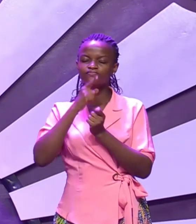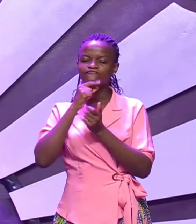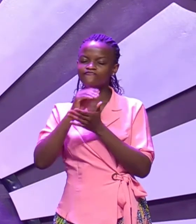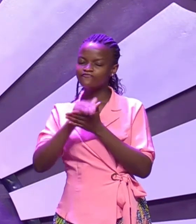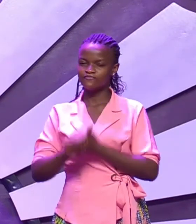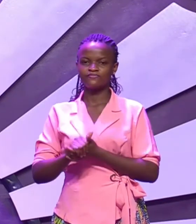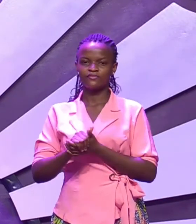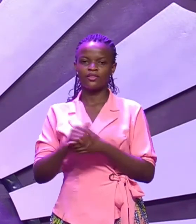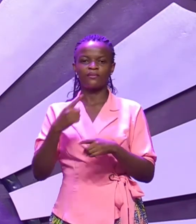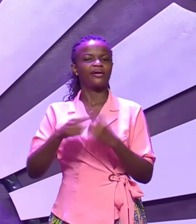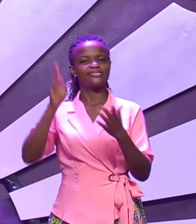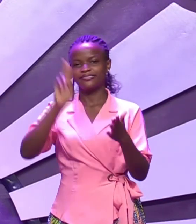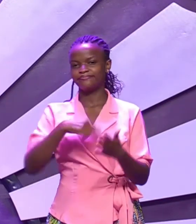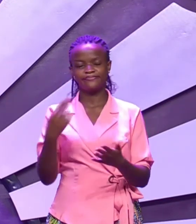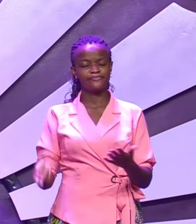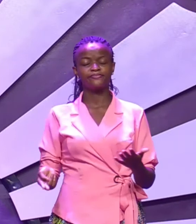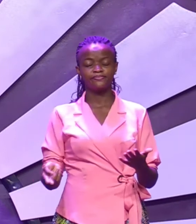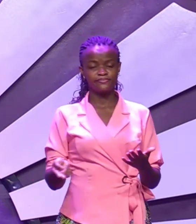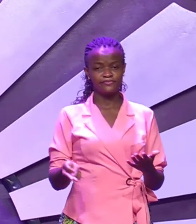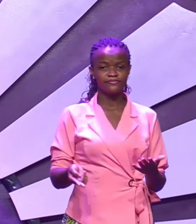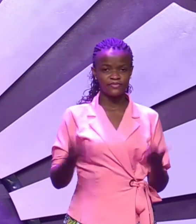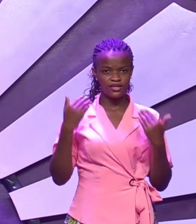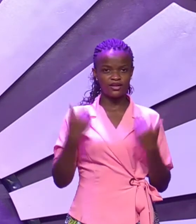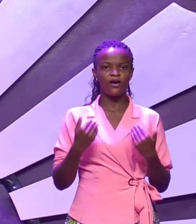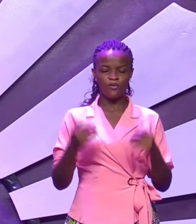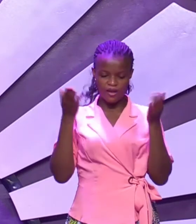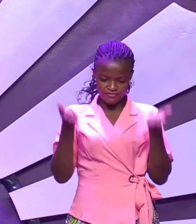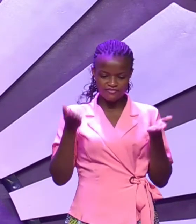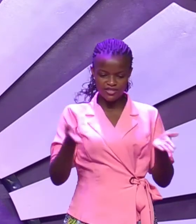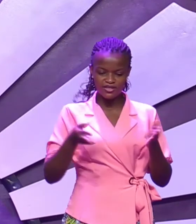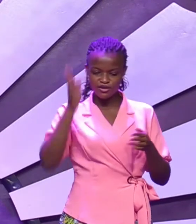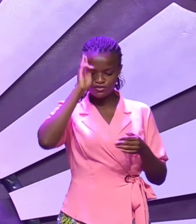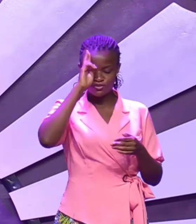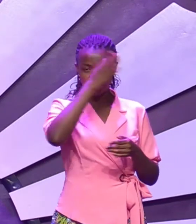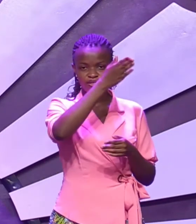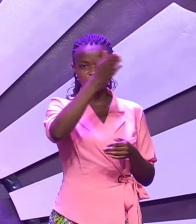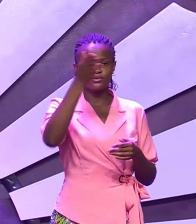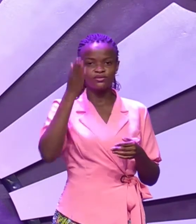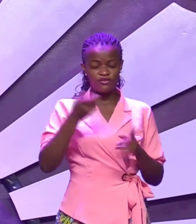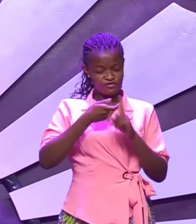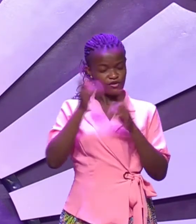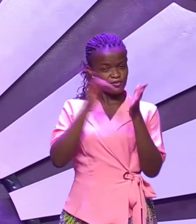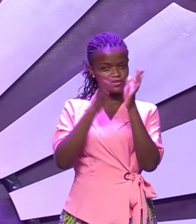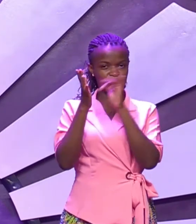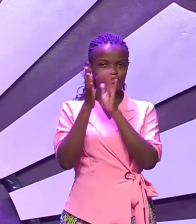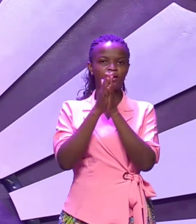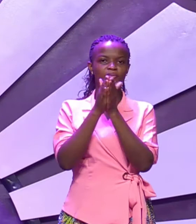it's not worked out I have come to remind you from the Bible